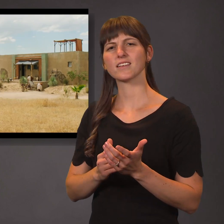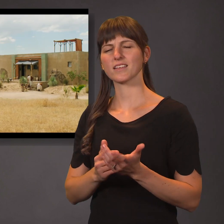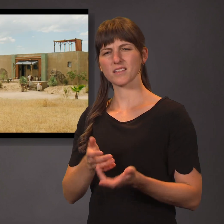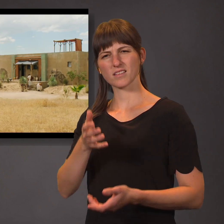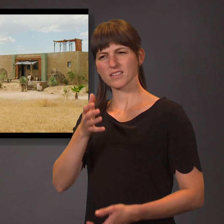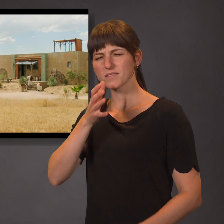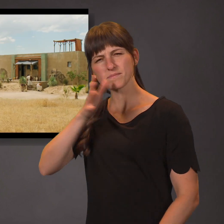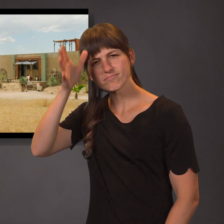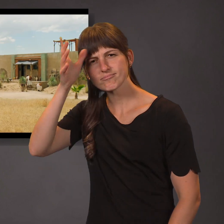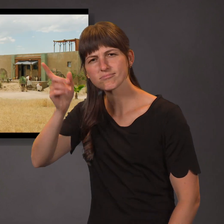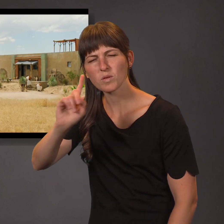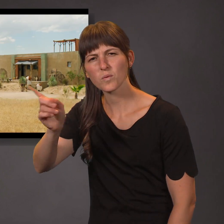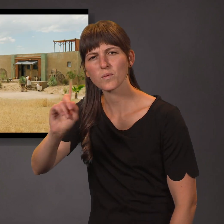Where are Lehi and Saraya?